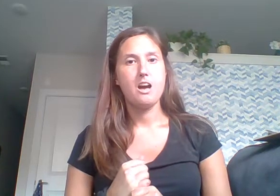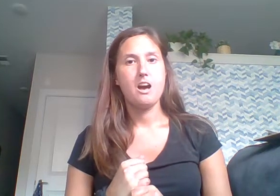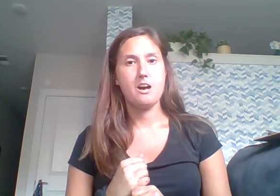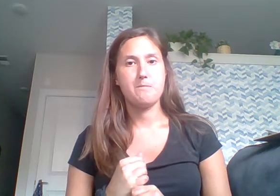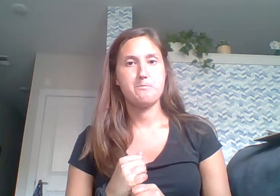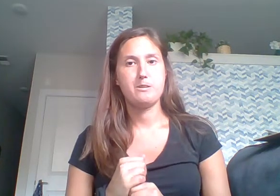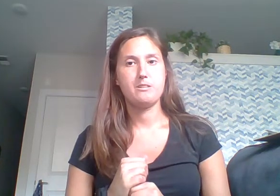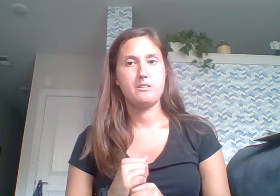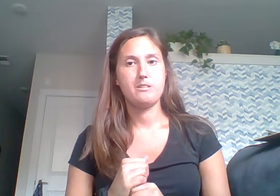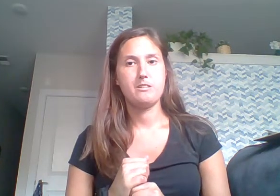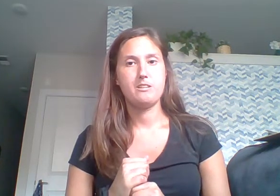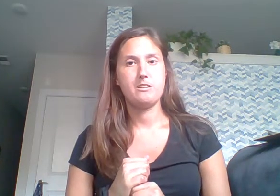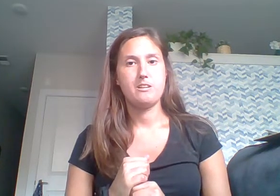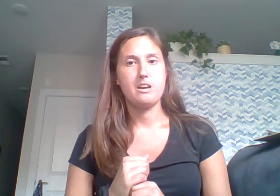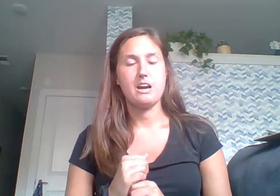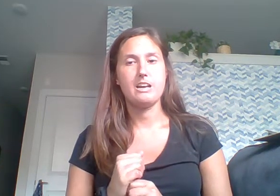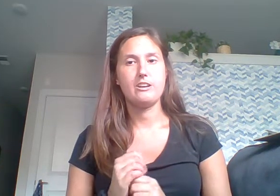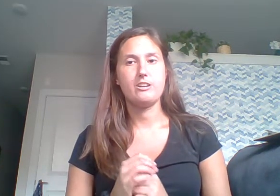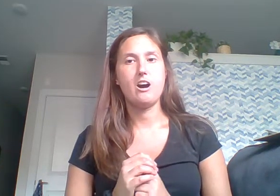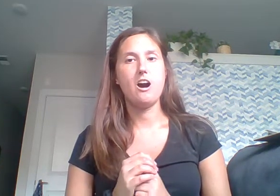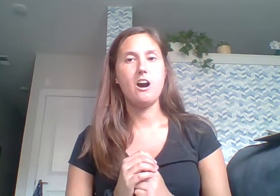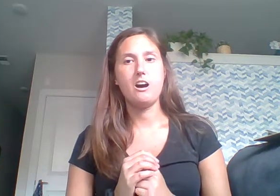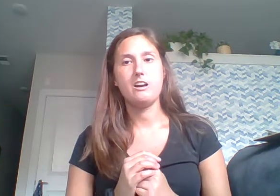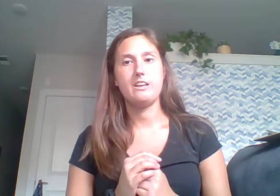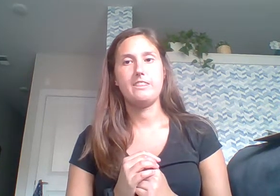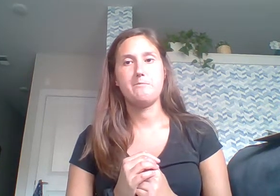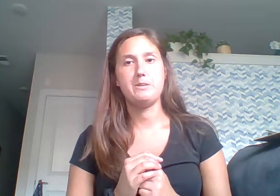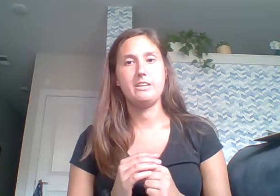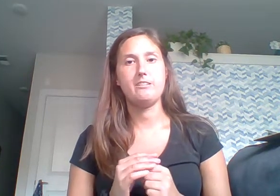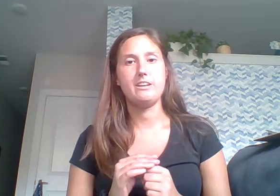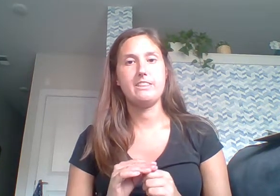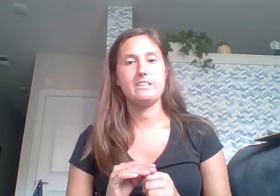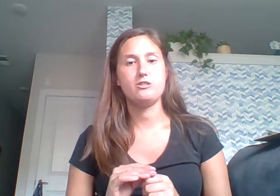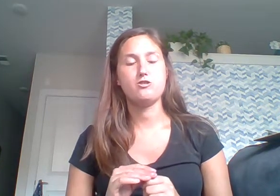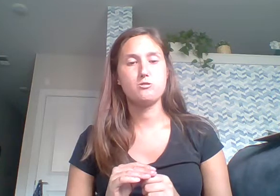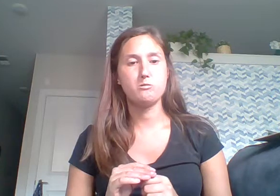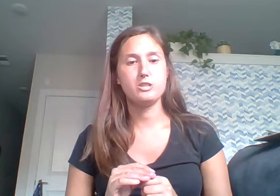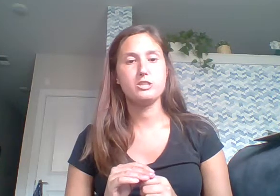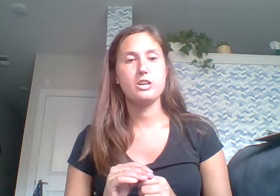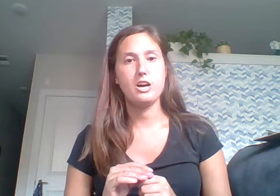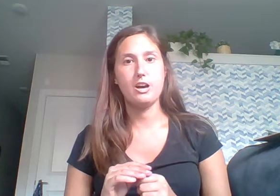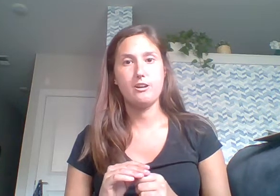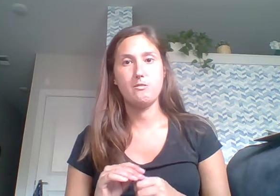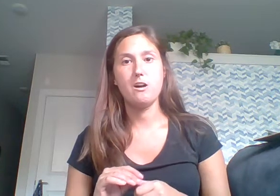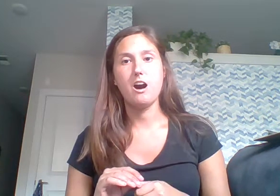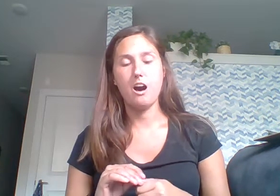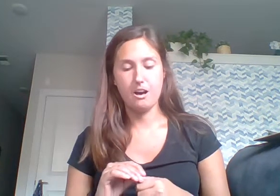Hop. I hear ah in the middle, and that's a short O. Ah.